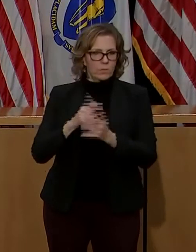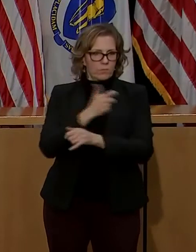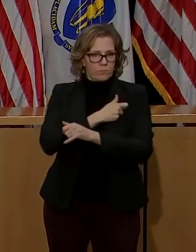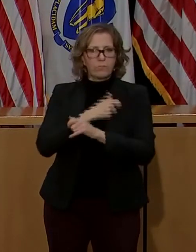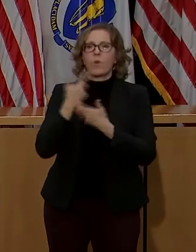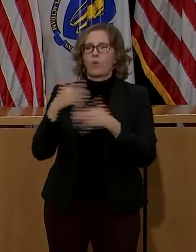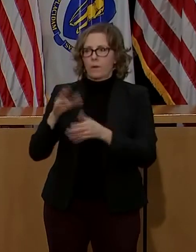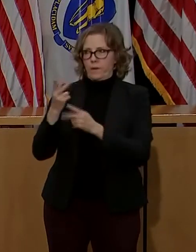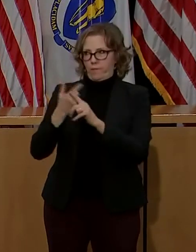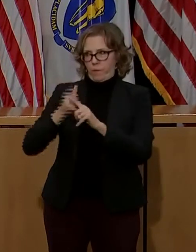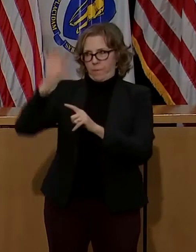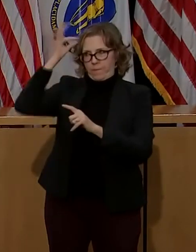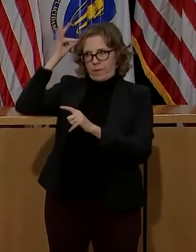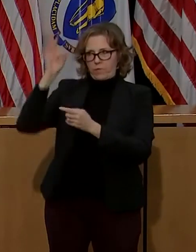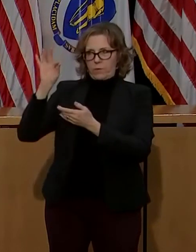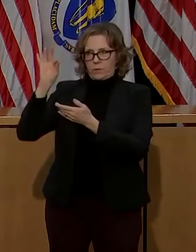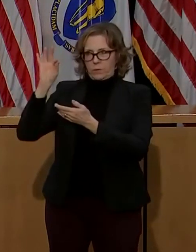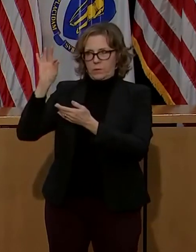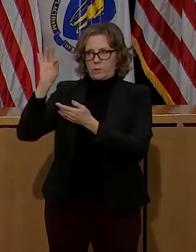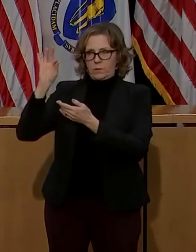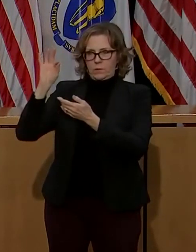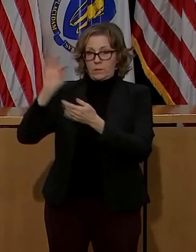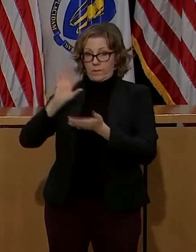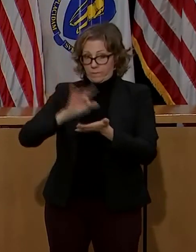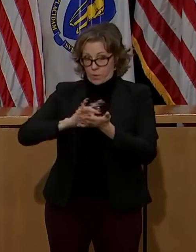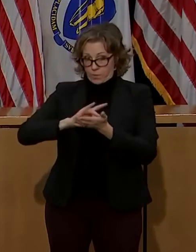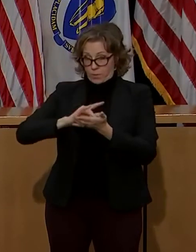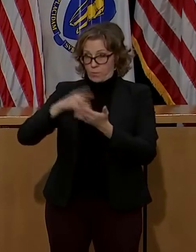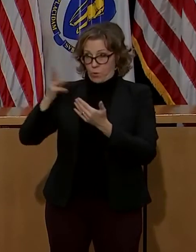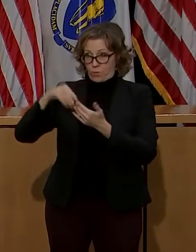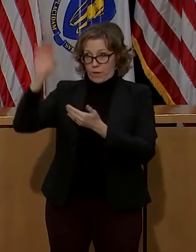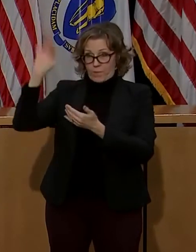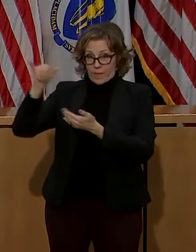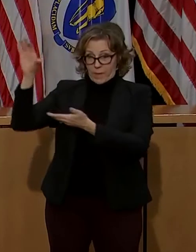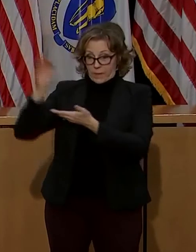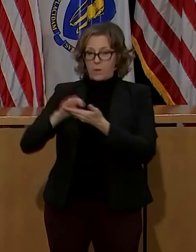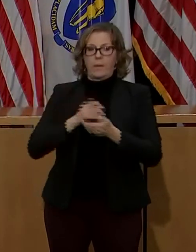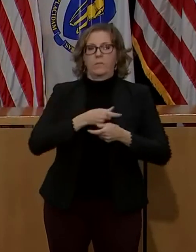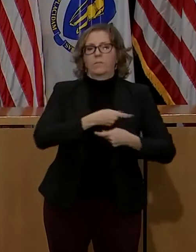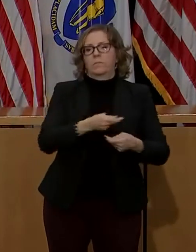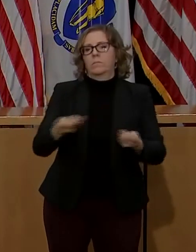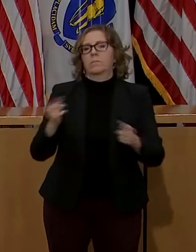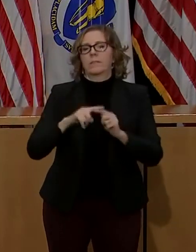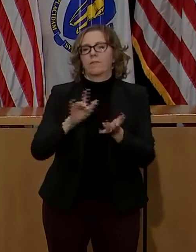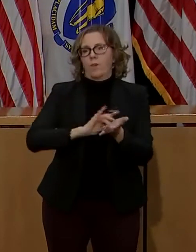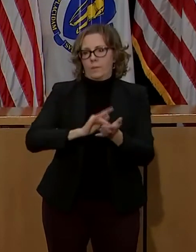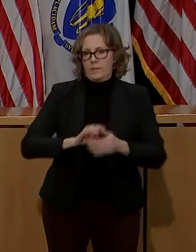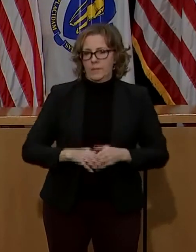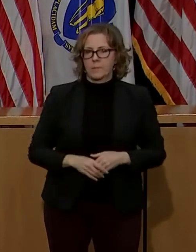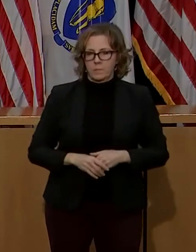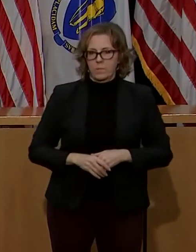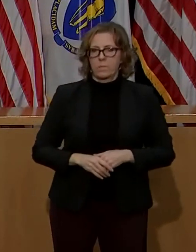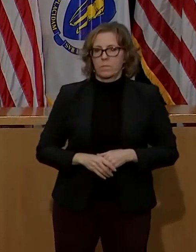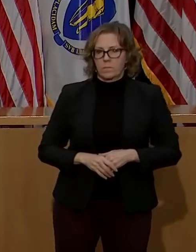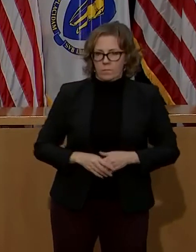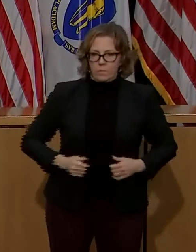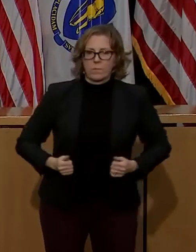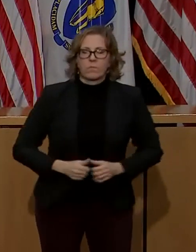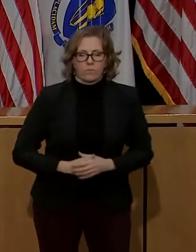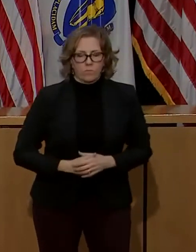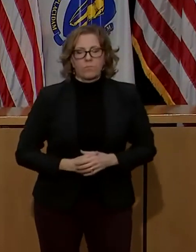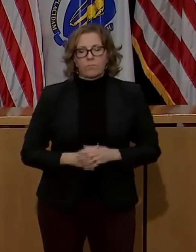pharmacy program. Each Friday and Sunday, when the Department of Public Health receives the vaccine allocation from the federal government,